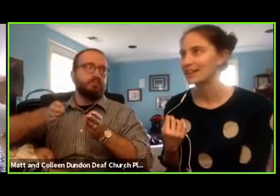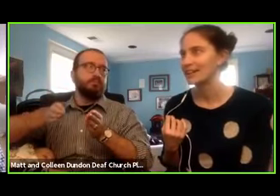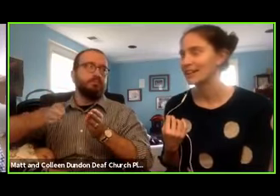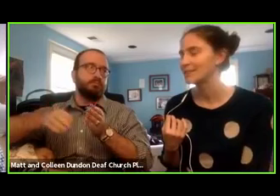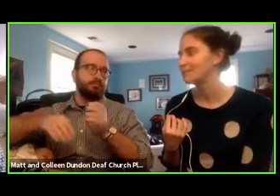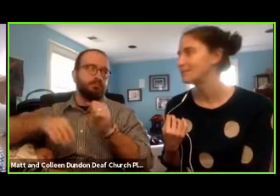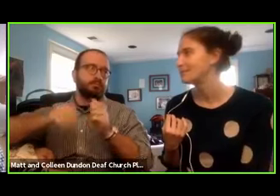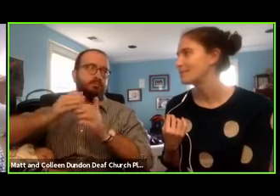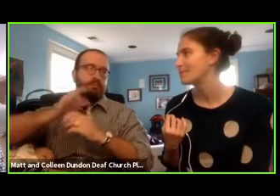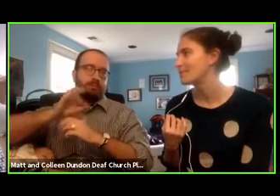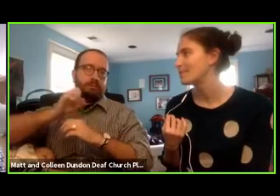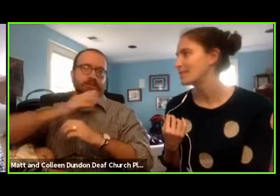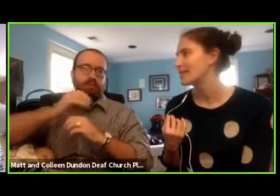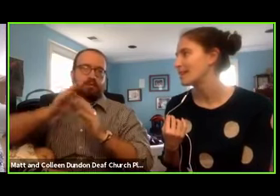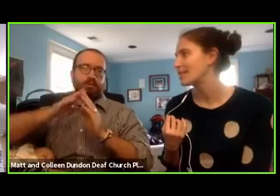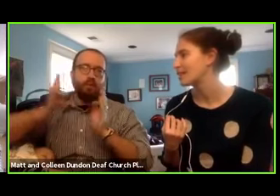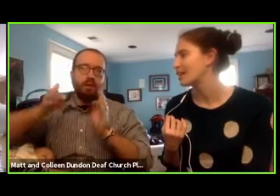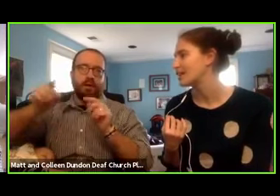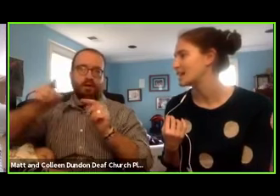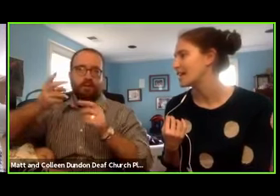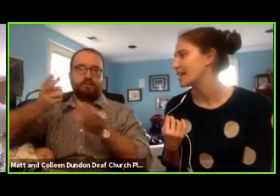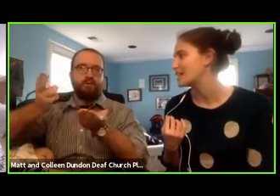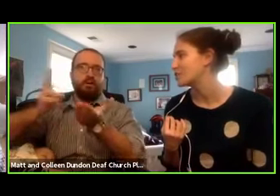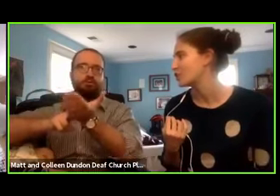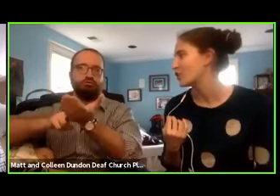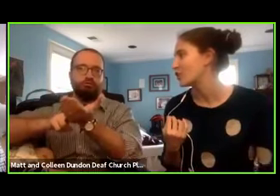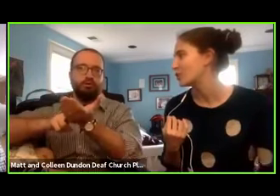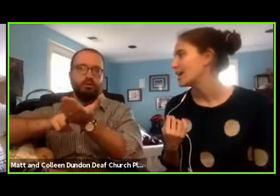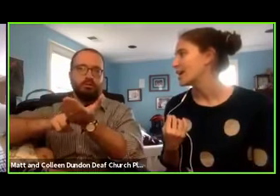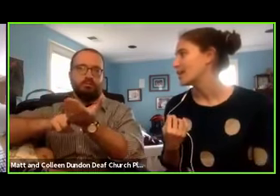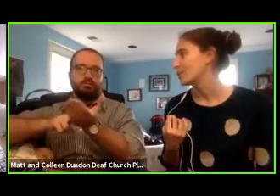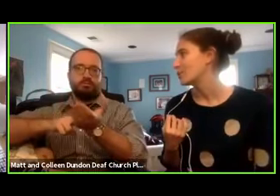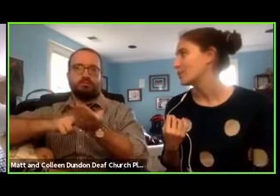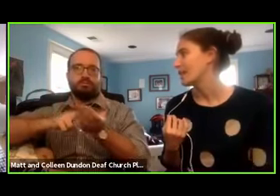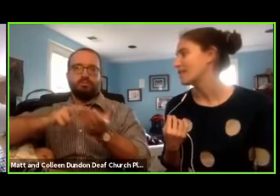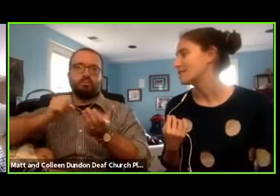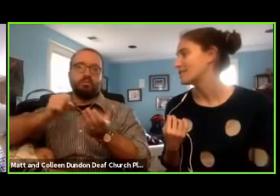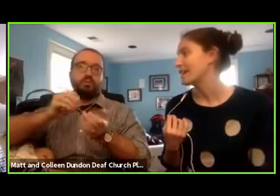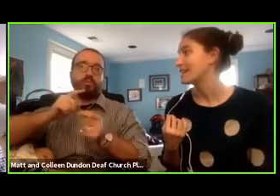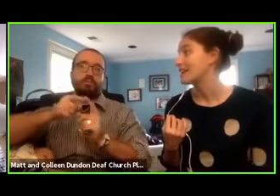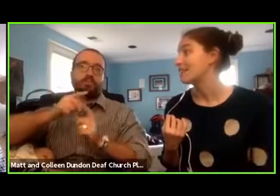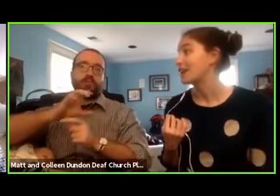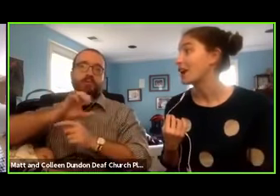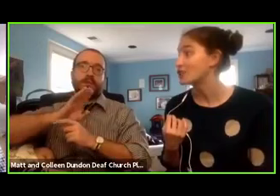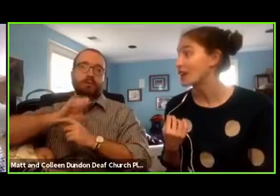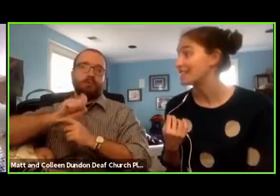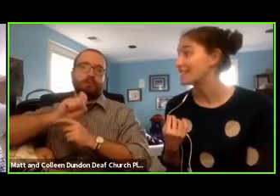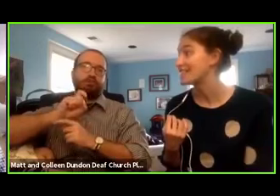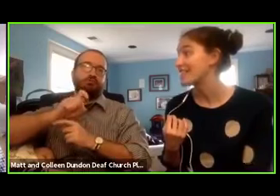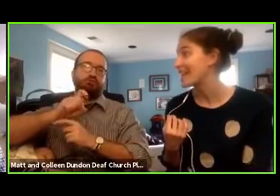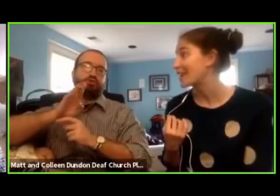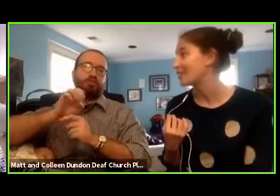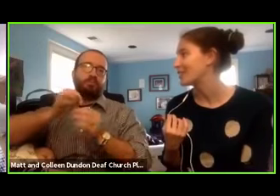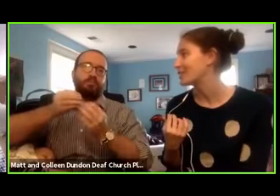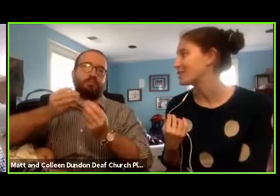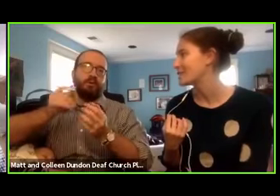content. Yeah, their content. And so, you know, the White House has to have a contract